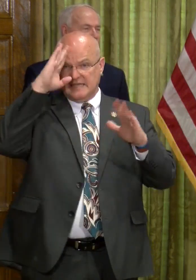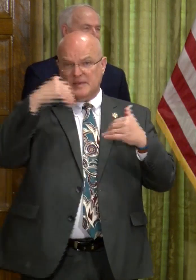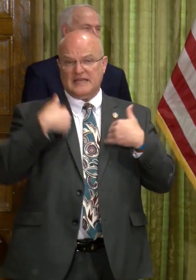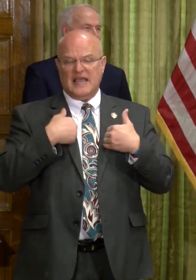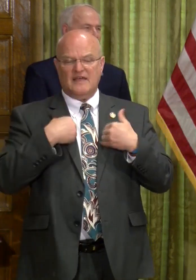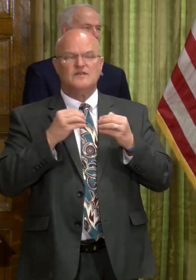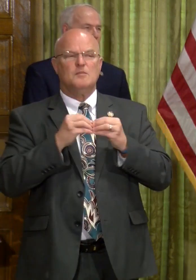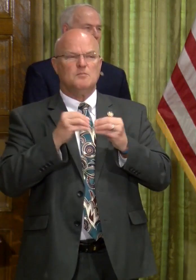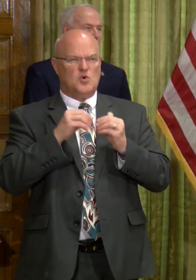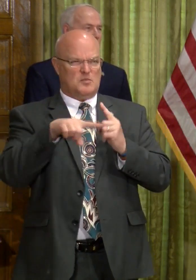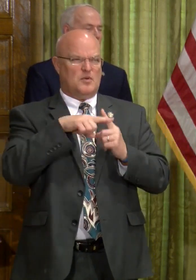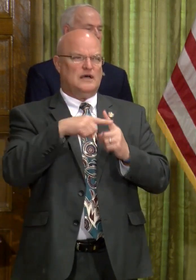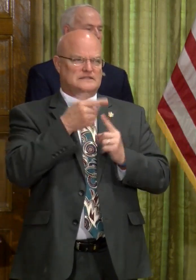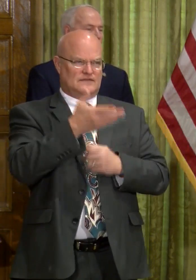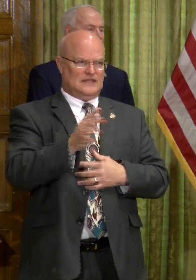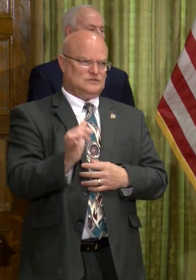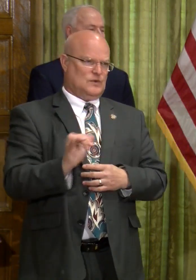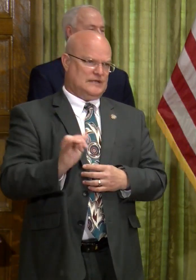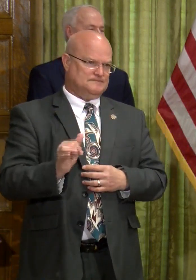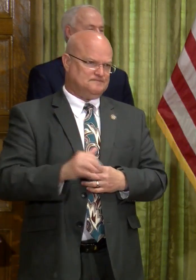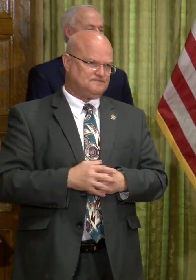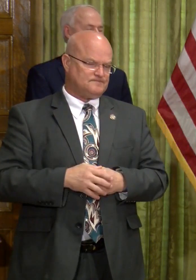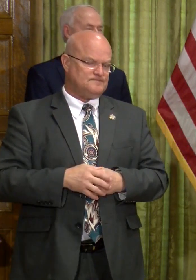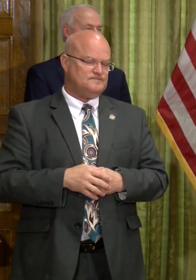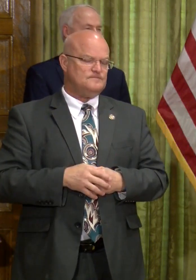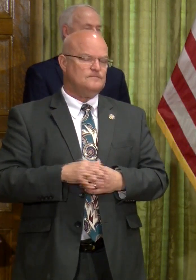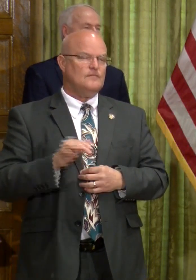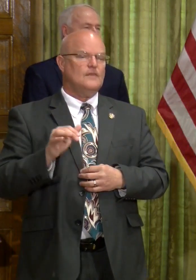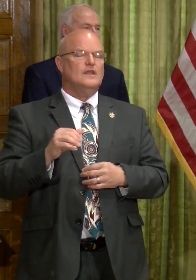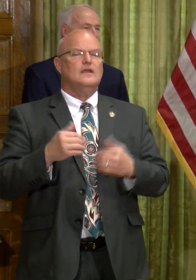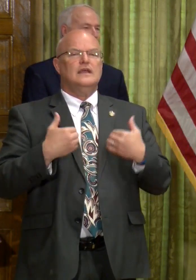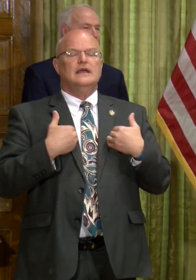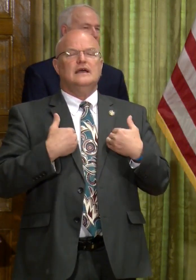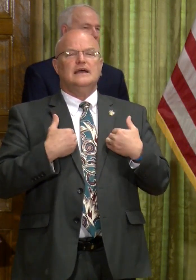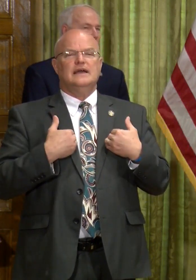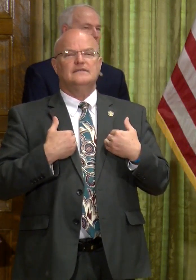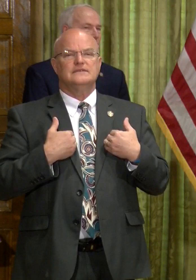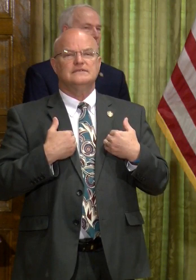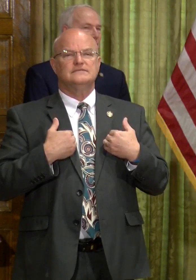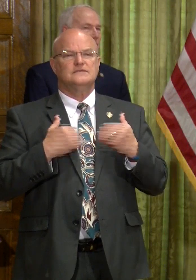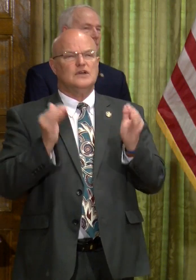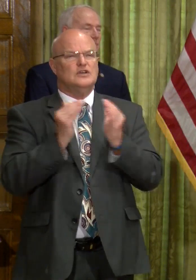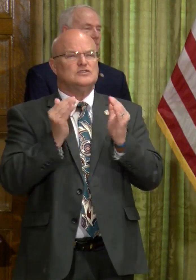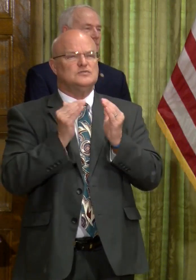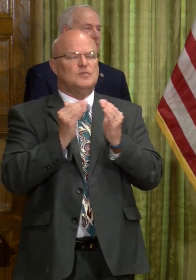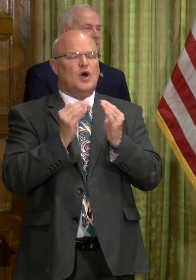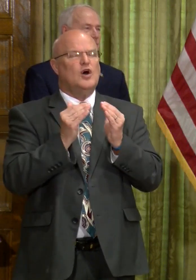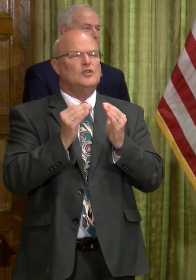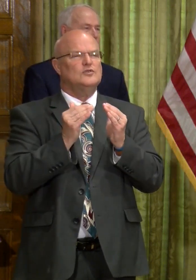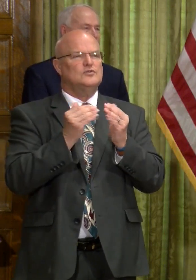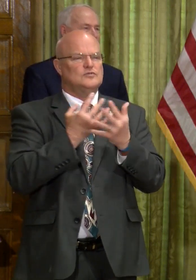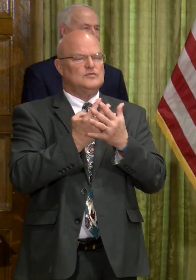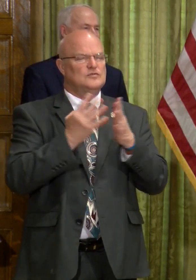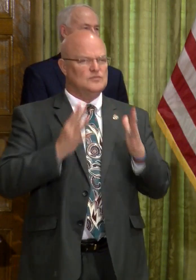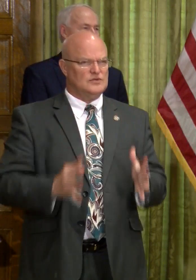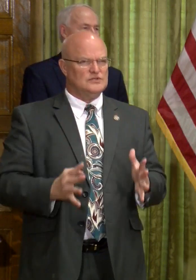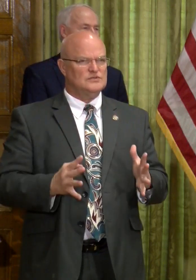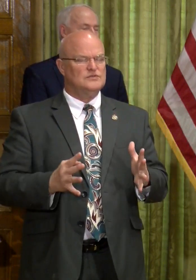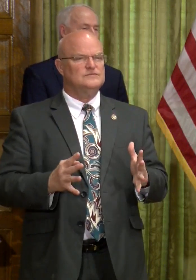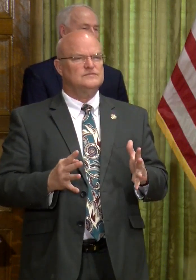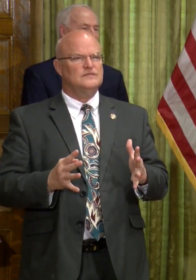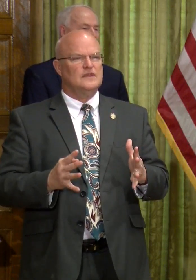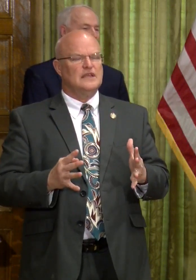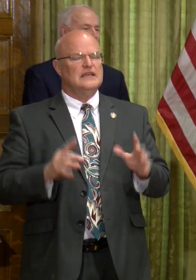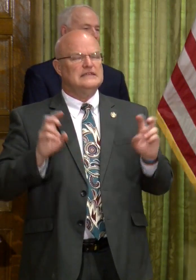have additional positives from there as well. There is also a smaller facility, a drug